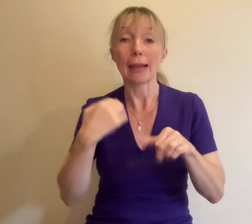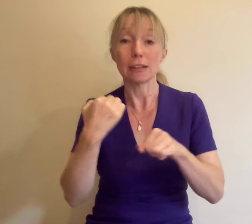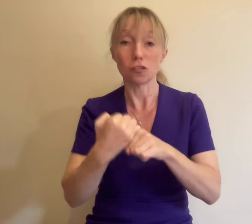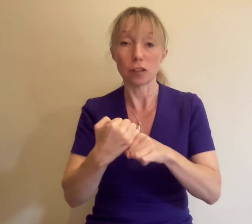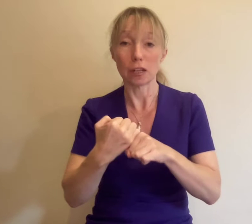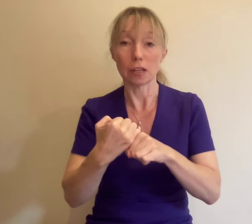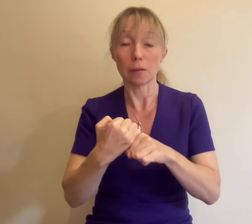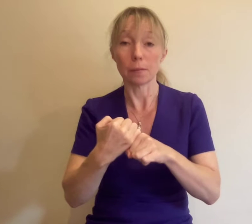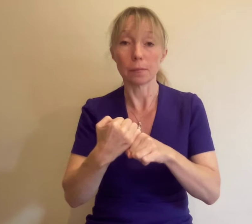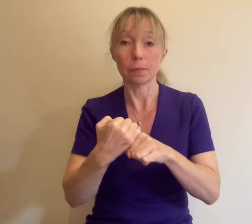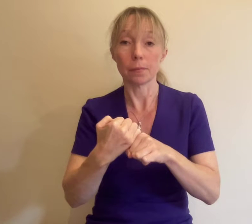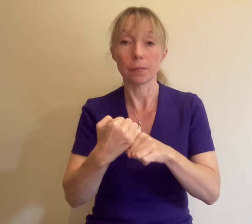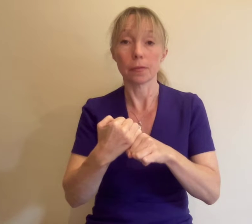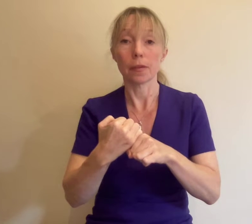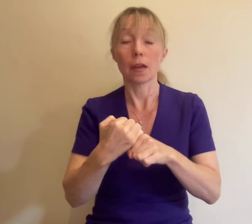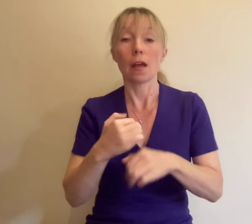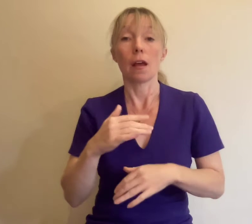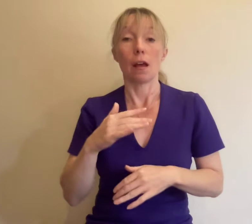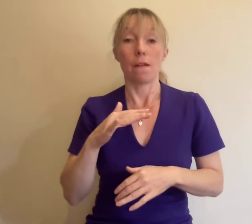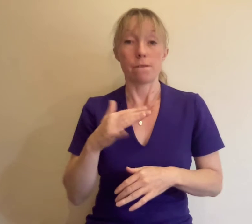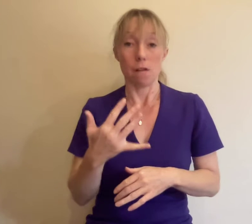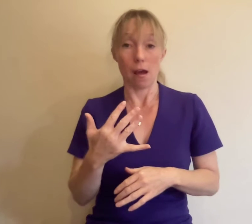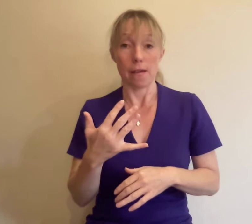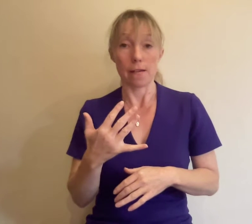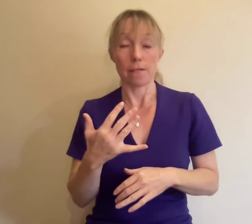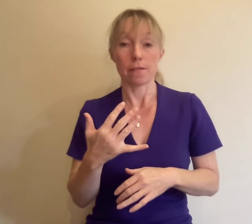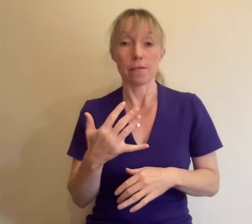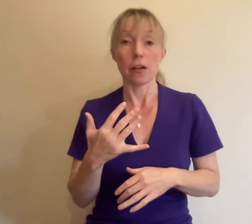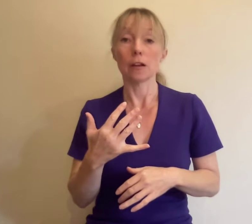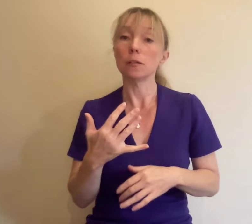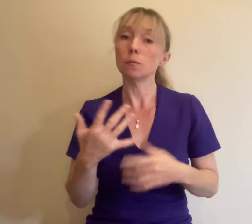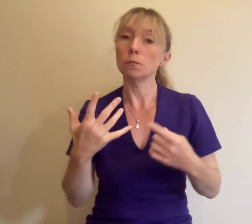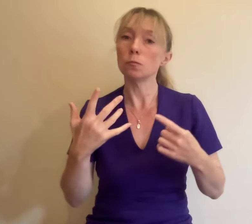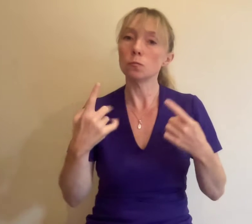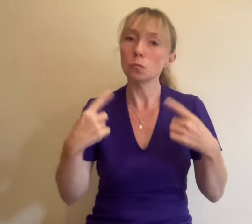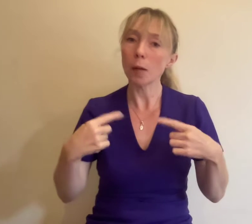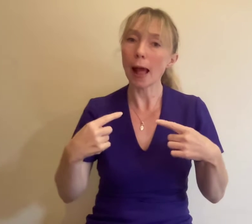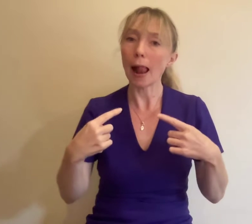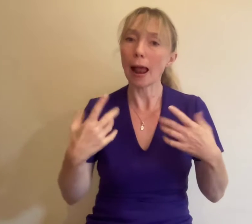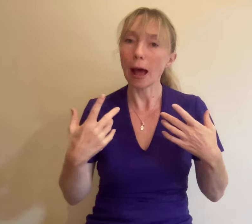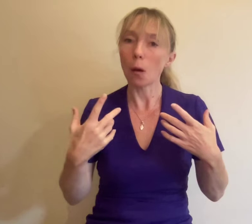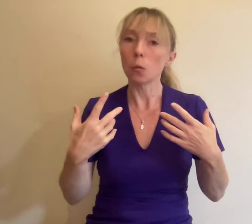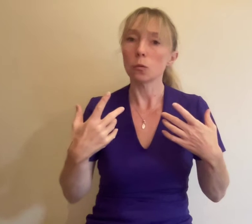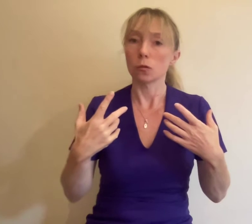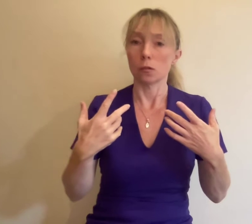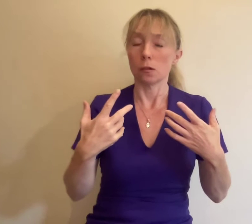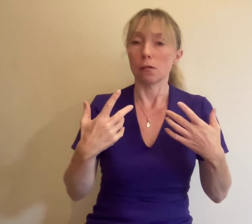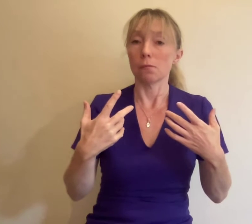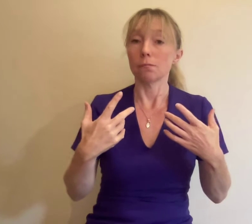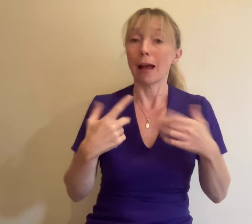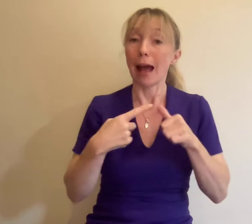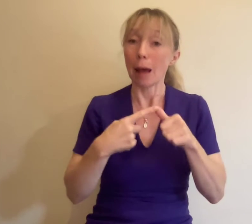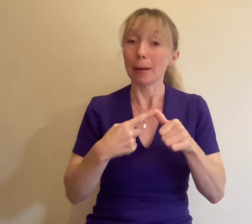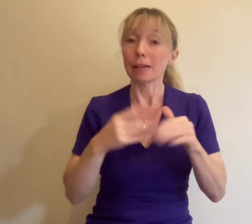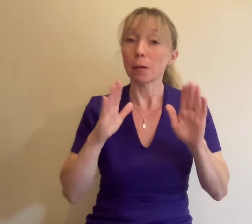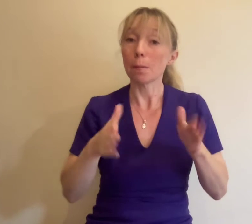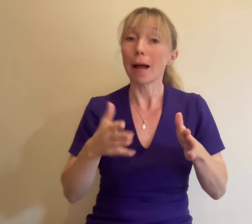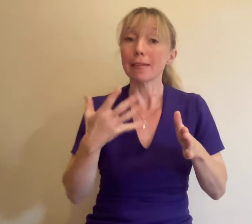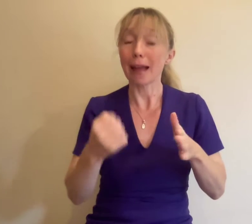5. To qualify, an application must consist of two items the completed entry